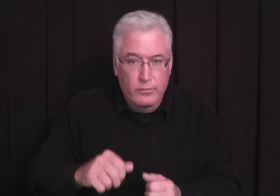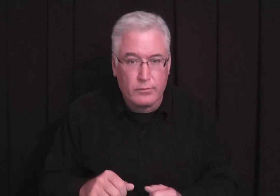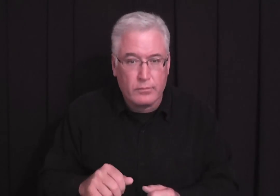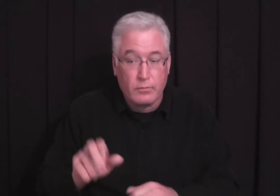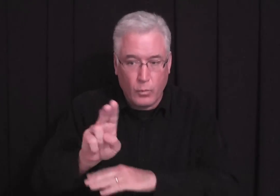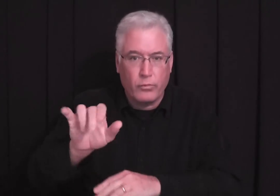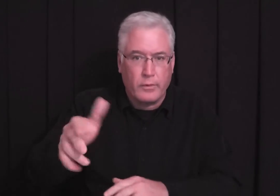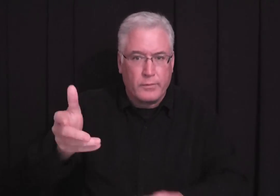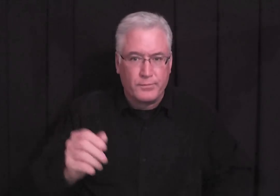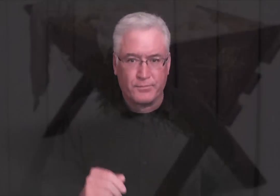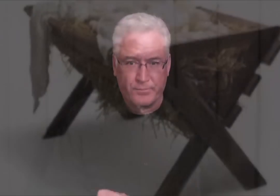in, where they're going to eat from.